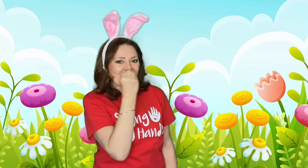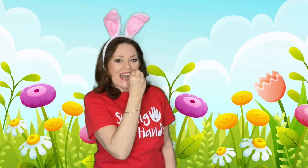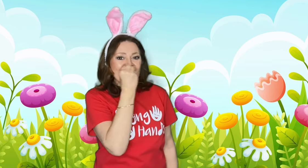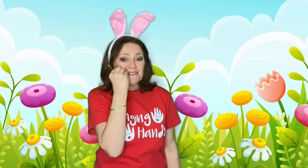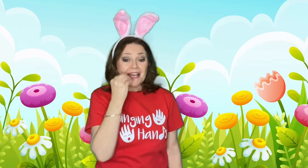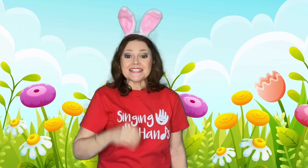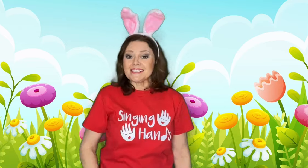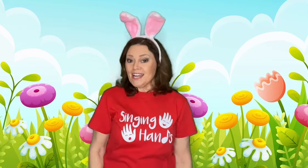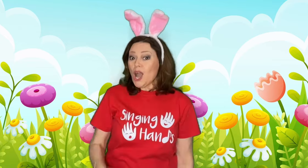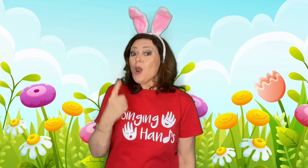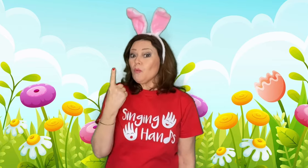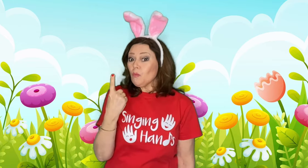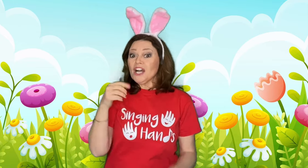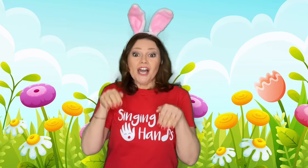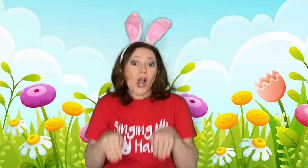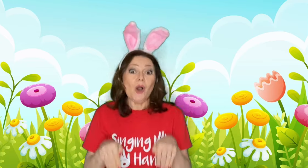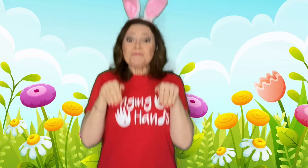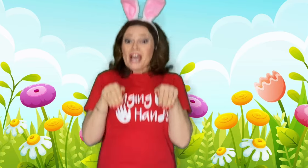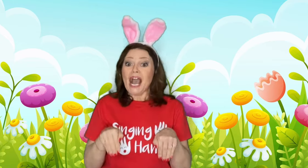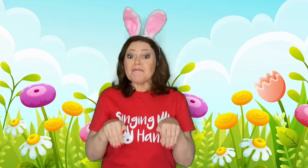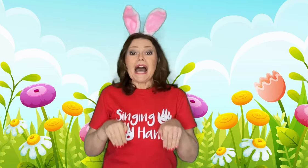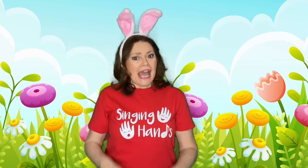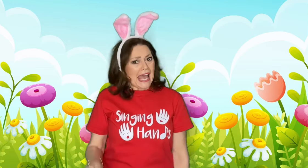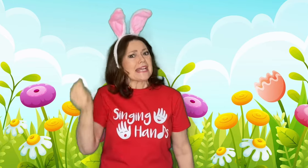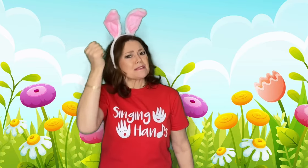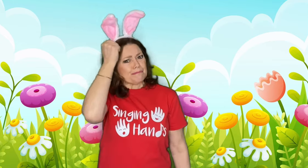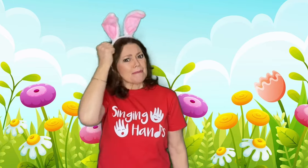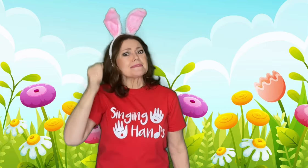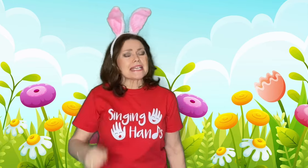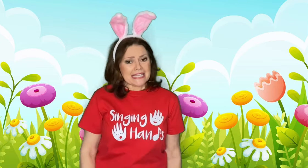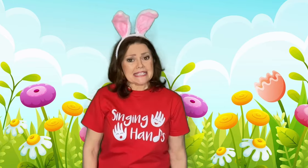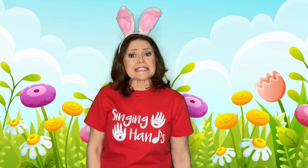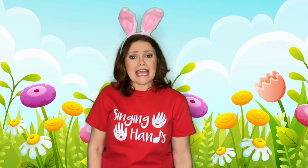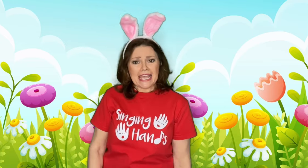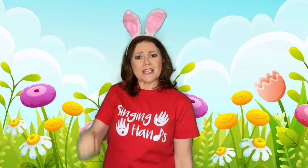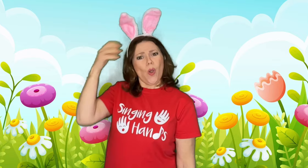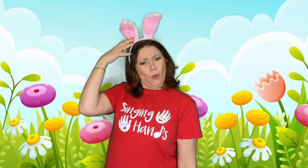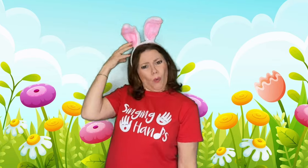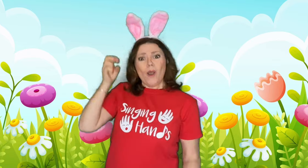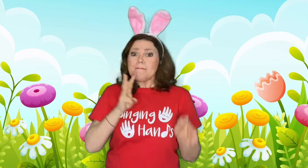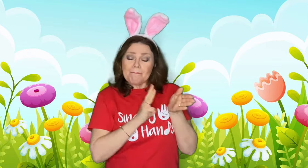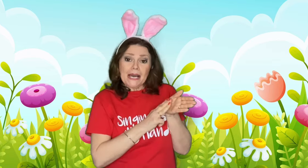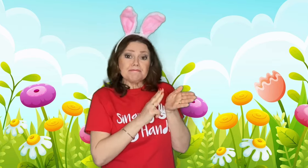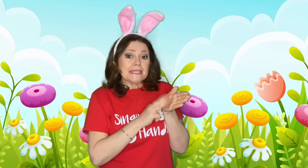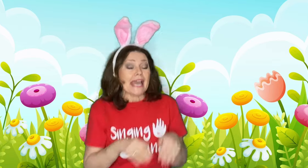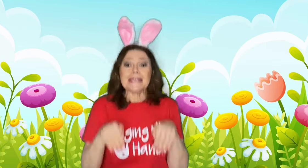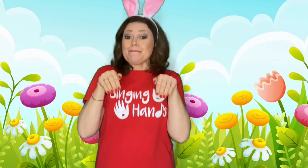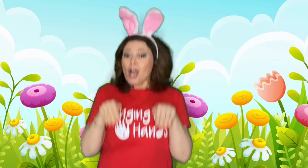flower bed. One hopped up and bumped his head. Mummy came a